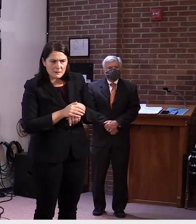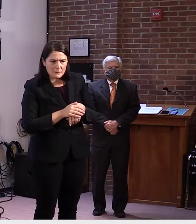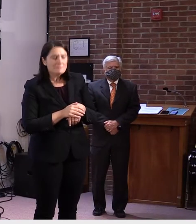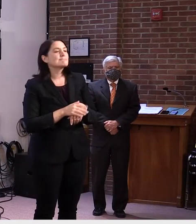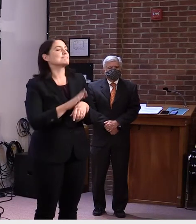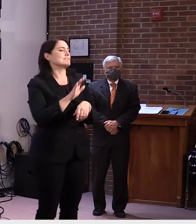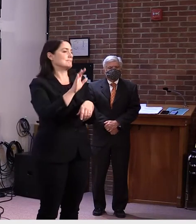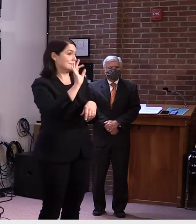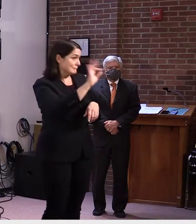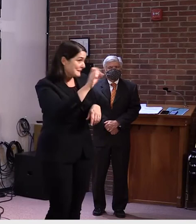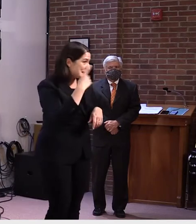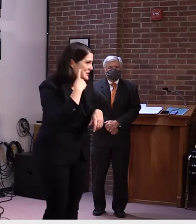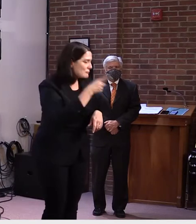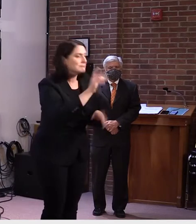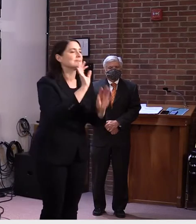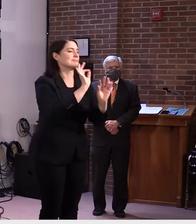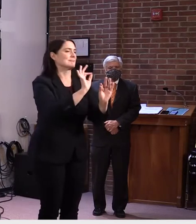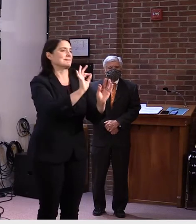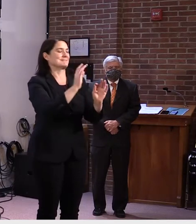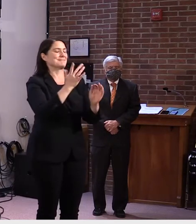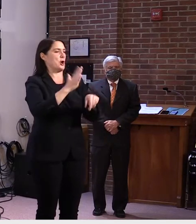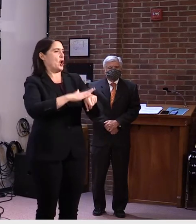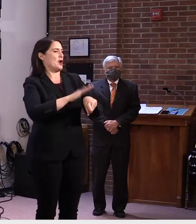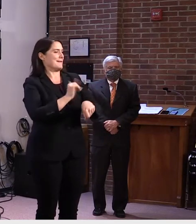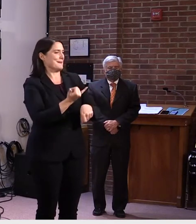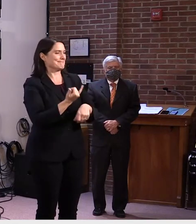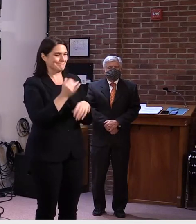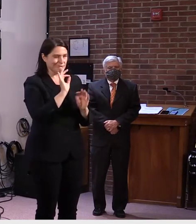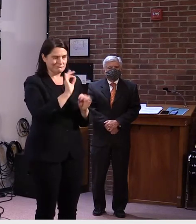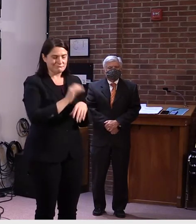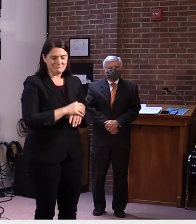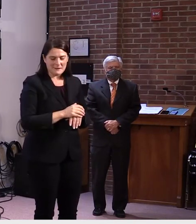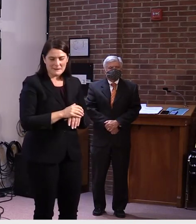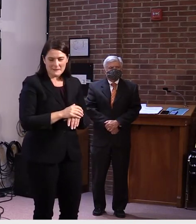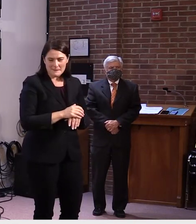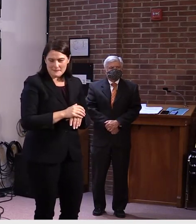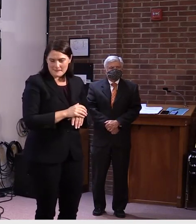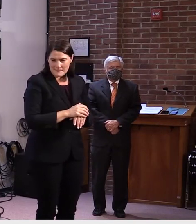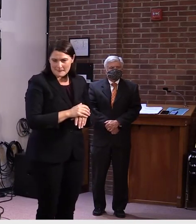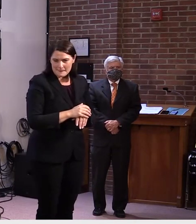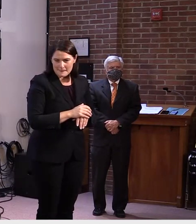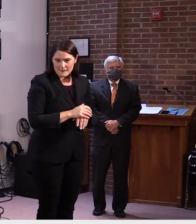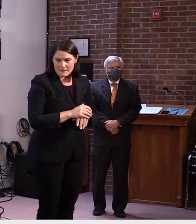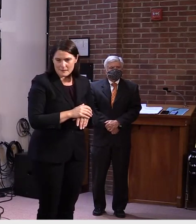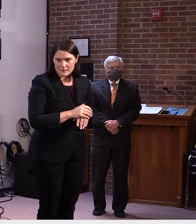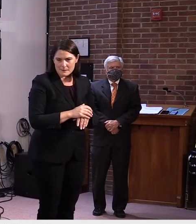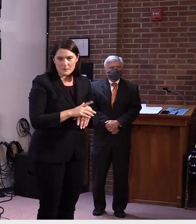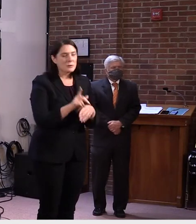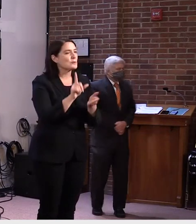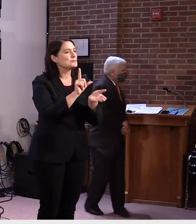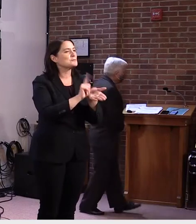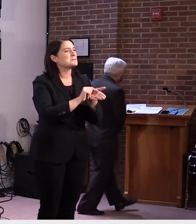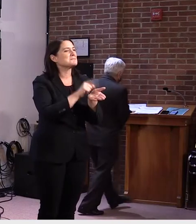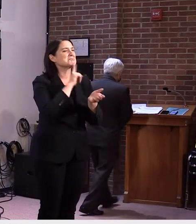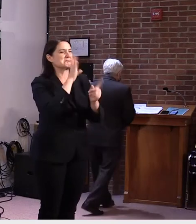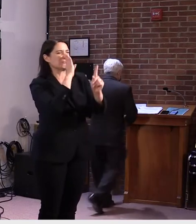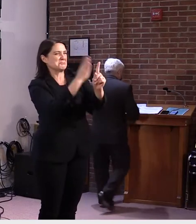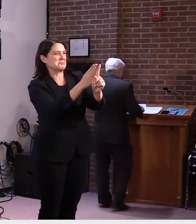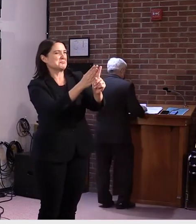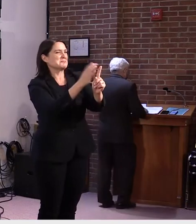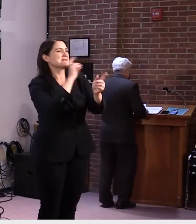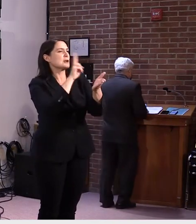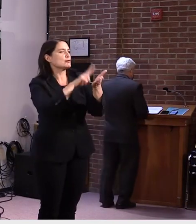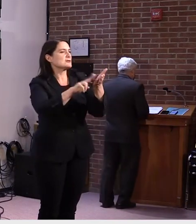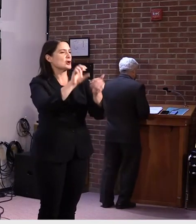Thank you. Can you hear me? We can. Yeah. Good morning. this is probably for Secretary Smith. Um, the